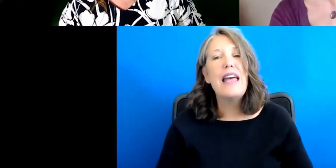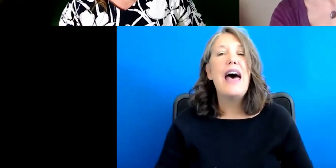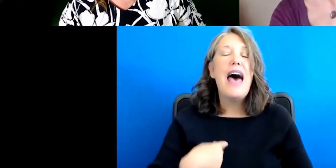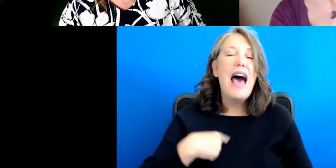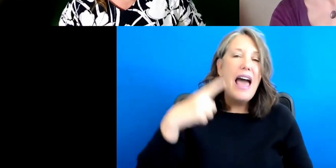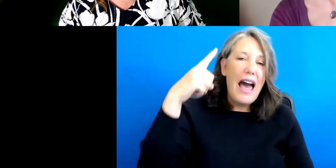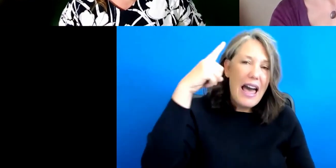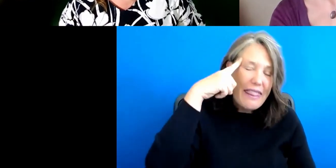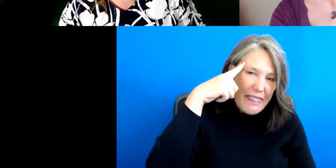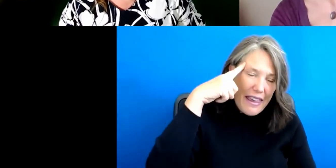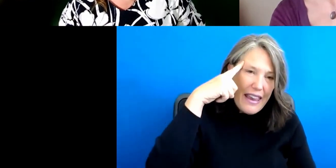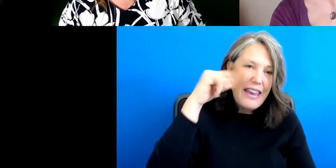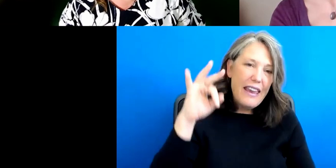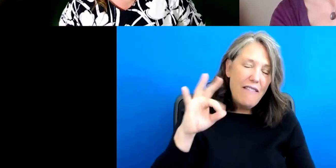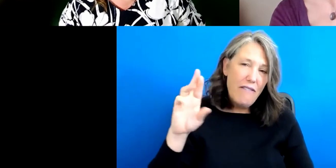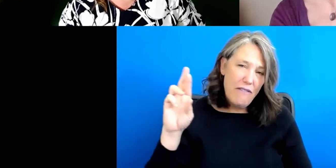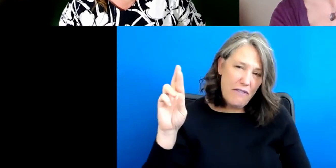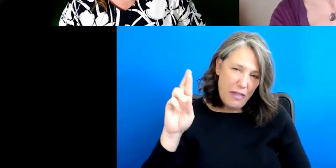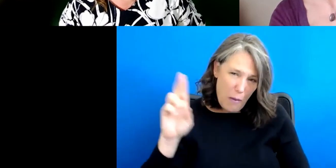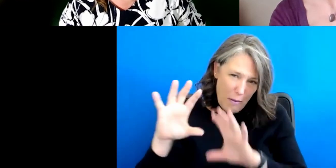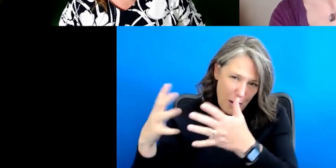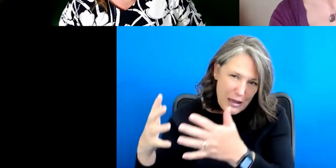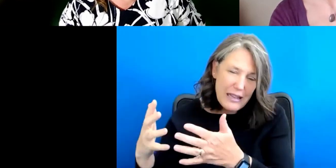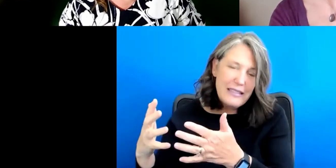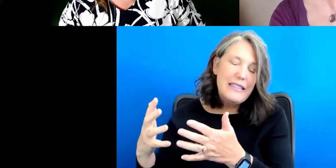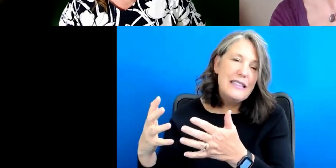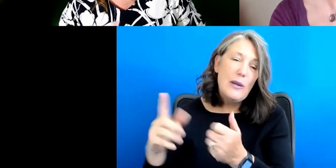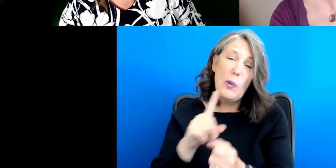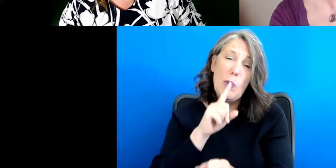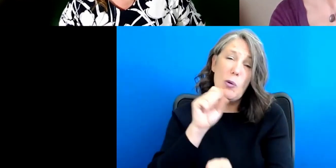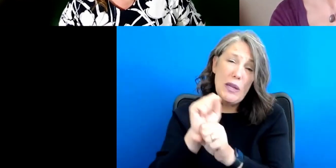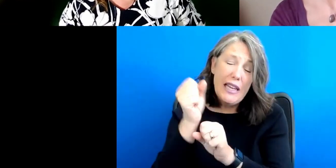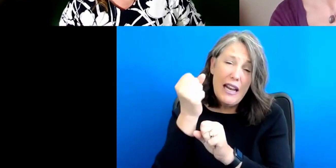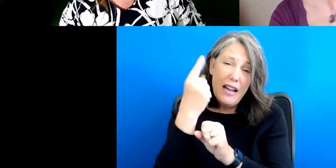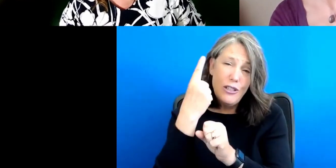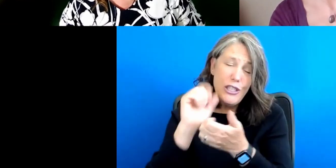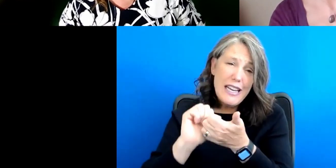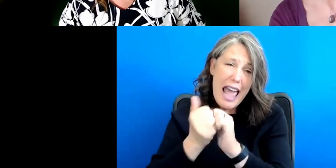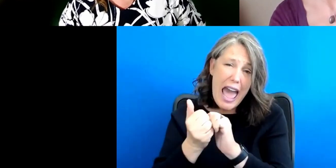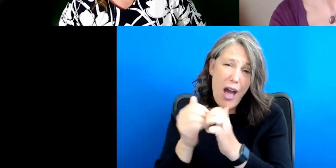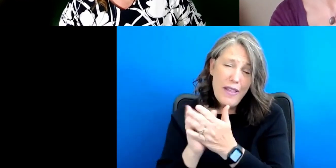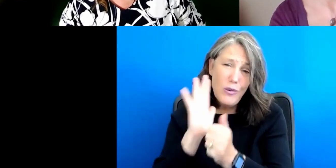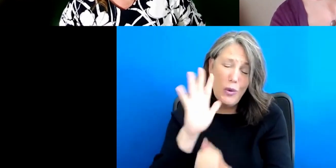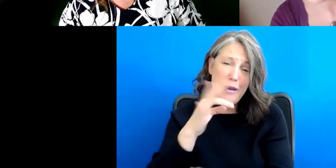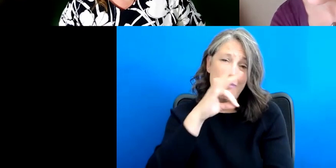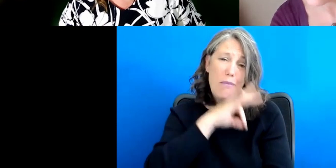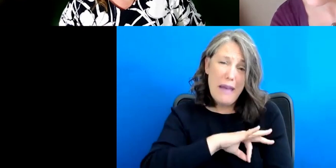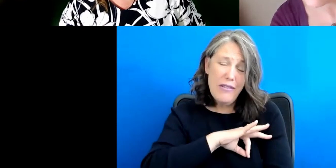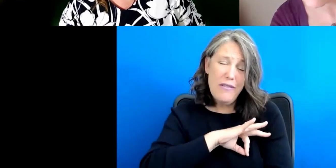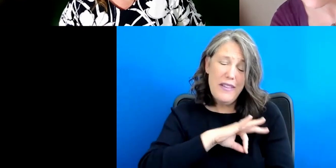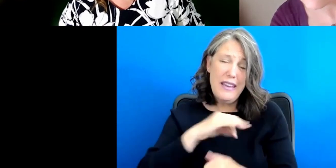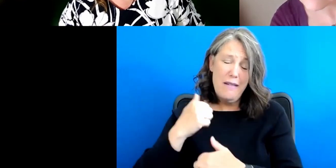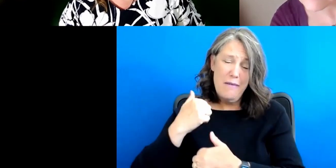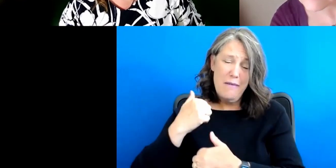think if the Republicans, you know, really understood how this will benefit the military